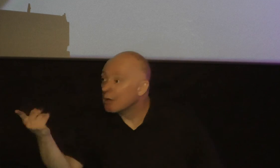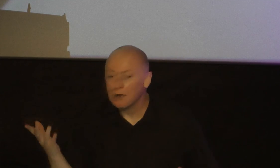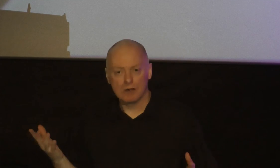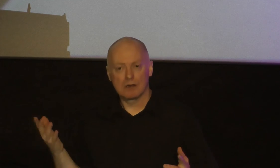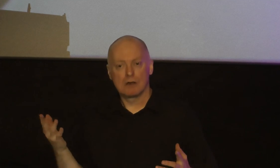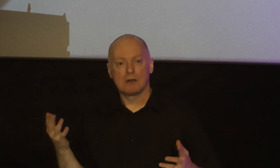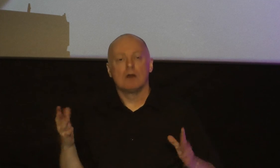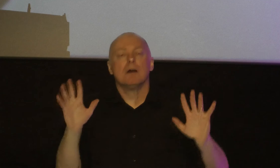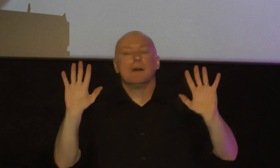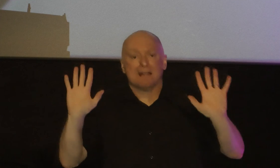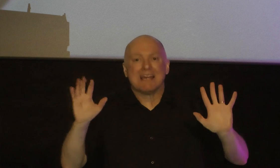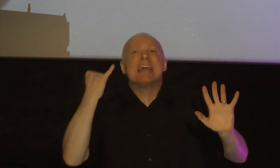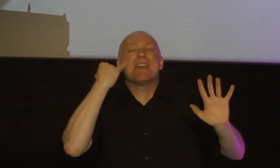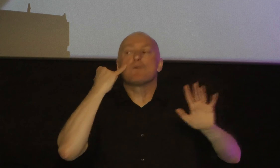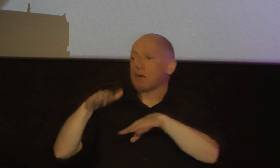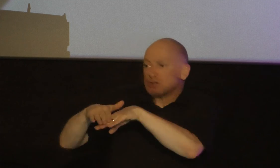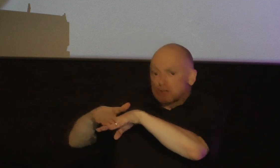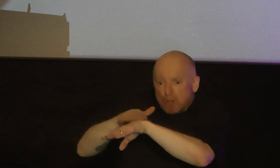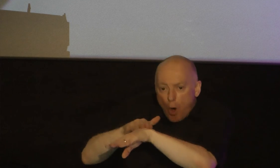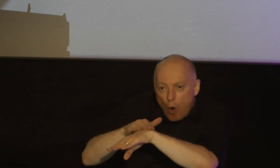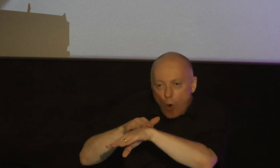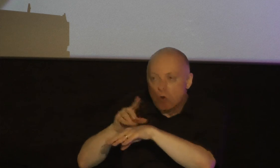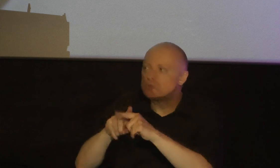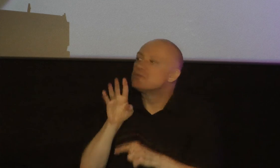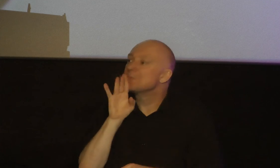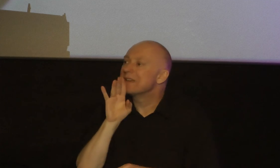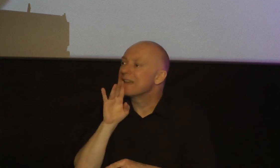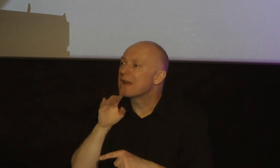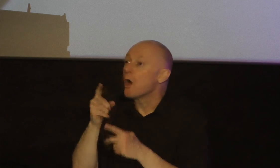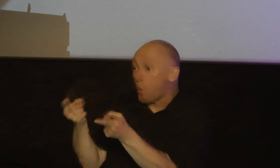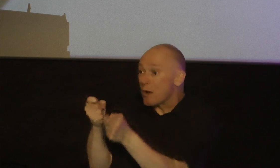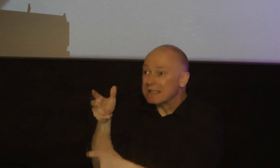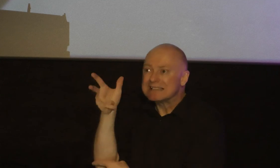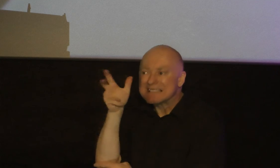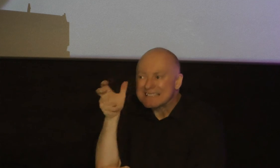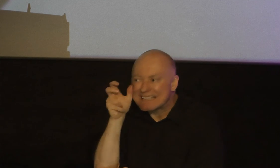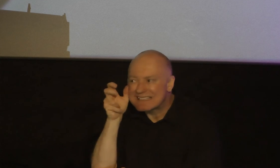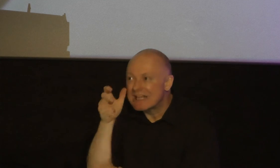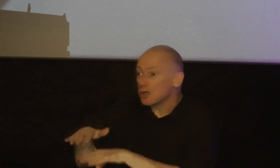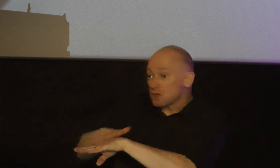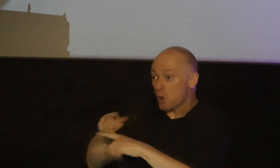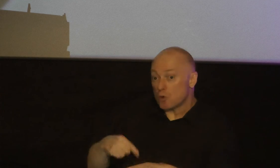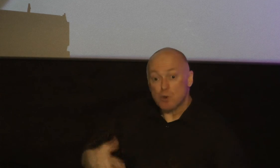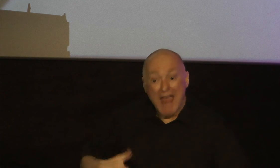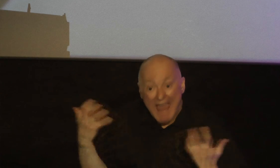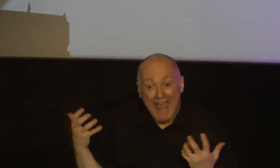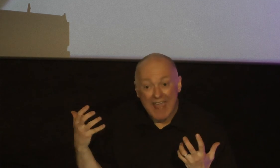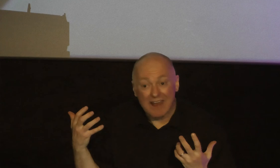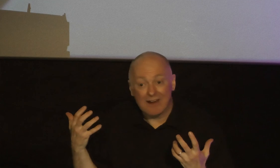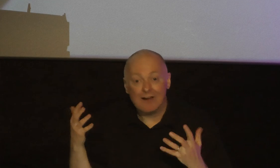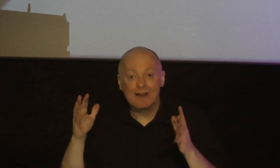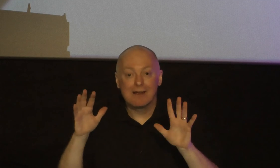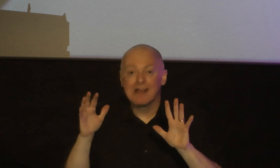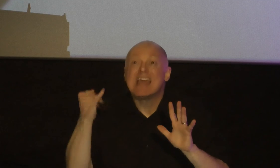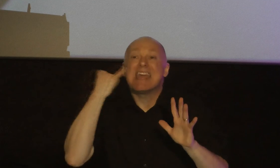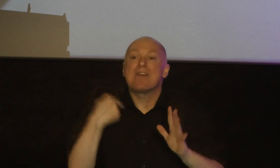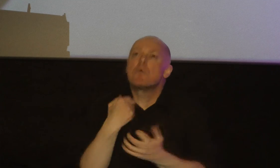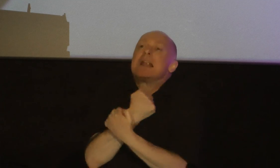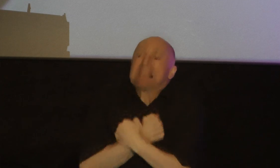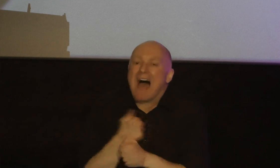things if we are slow to speak if we are quick to listen if we are slow to anger if the context is love we'll get in a room with